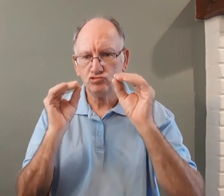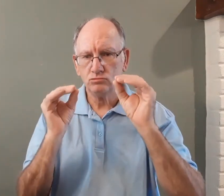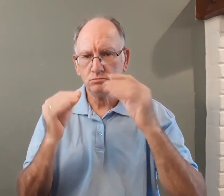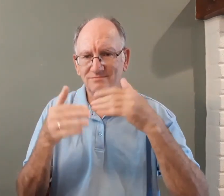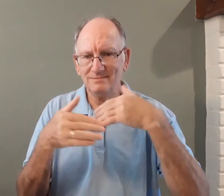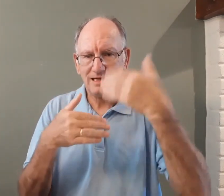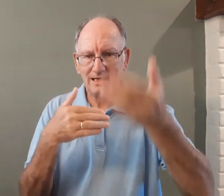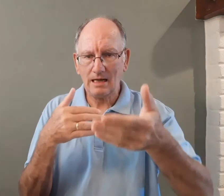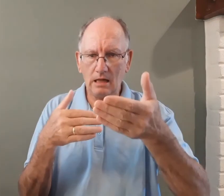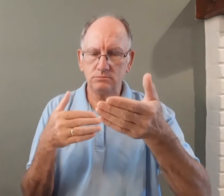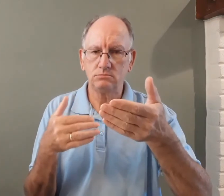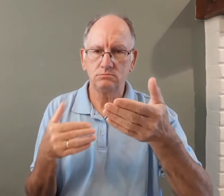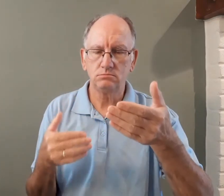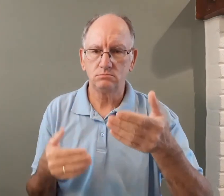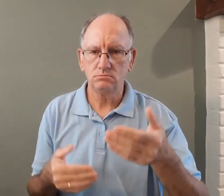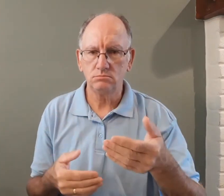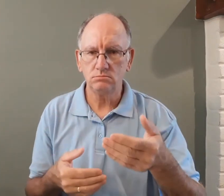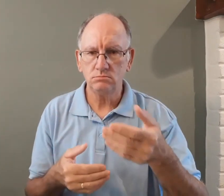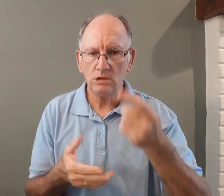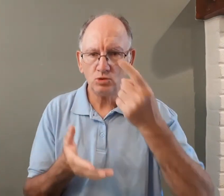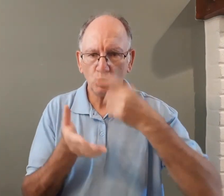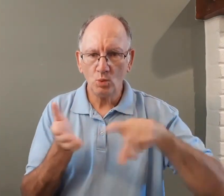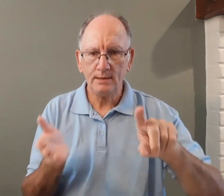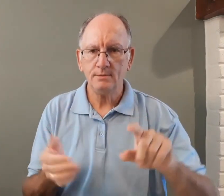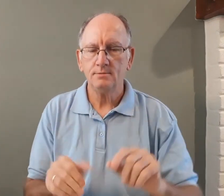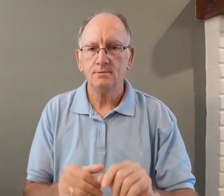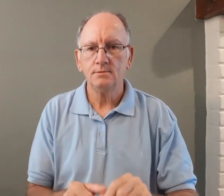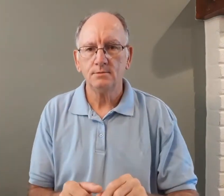I'm going to teach more next week